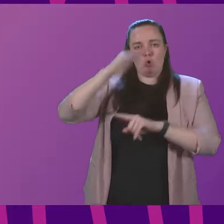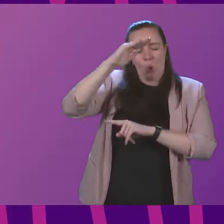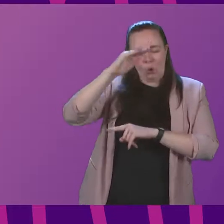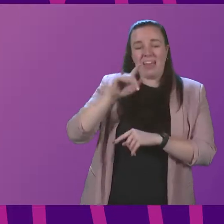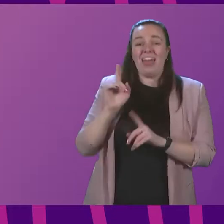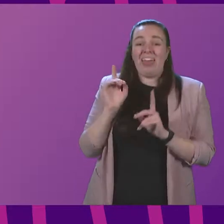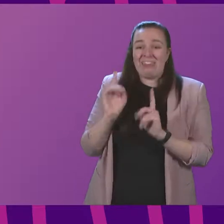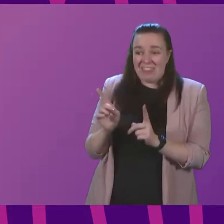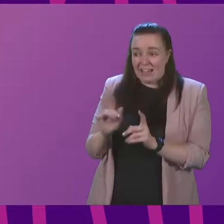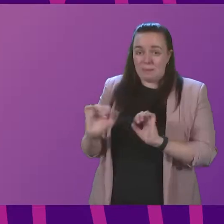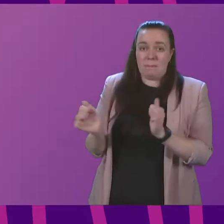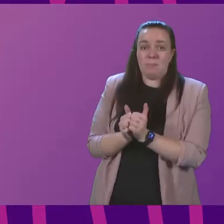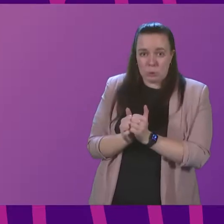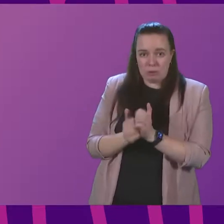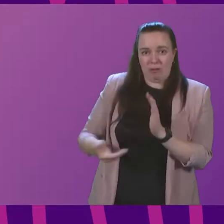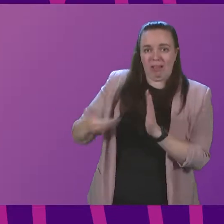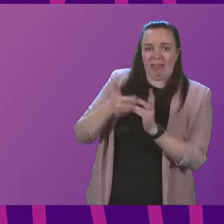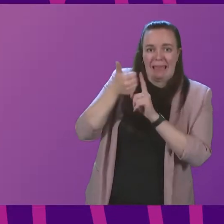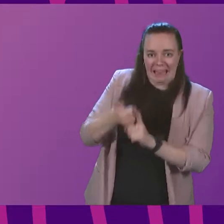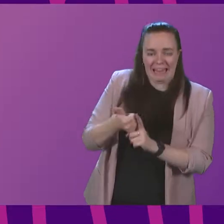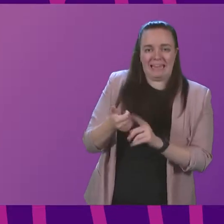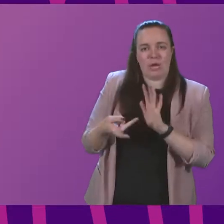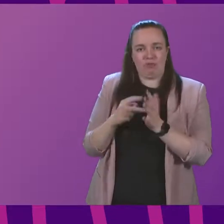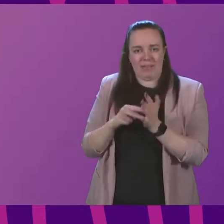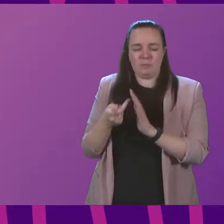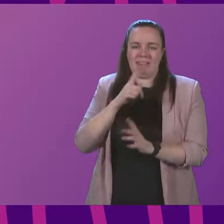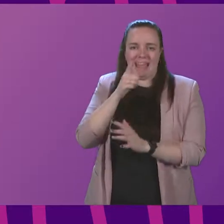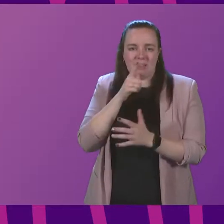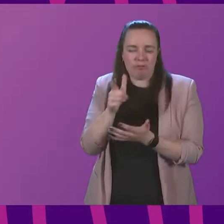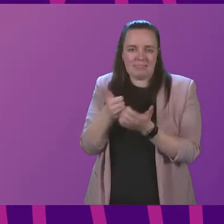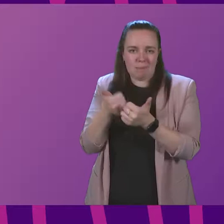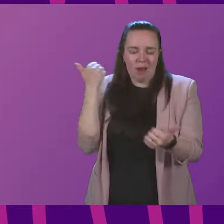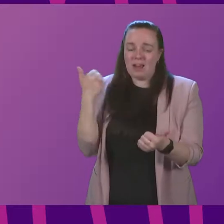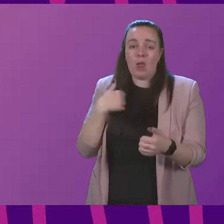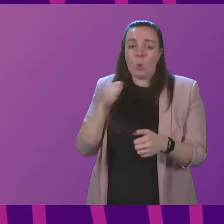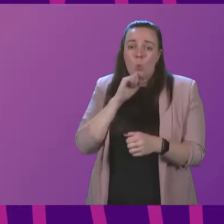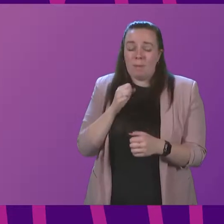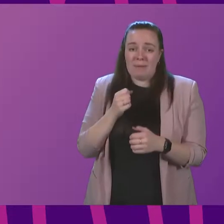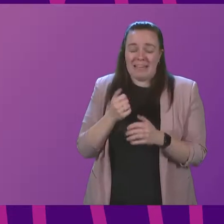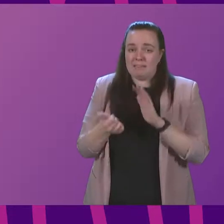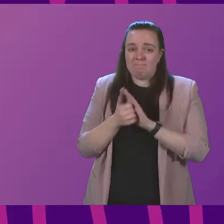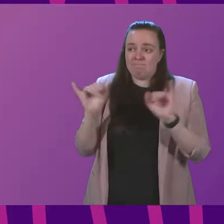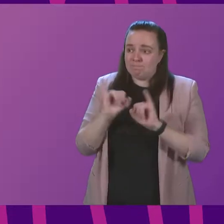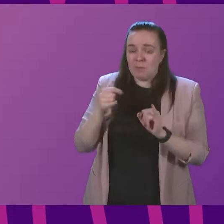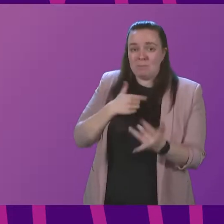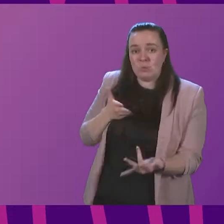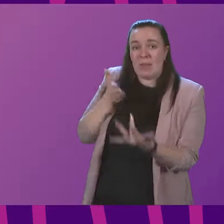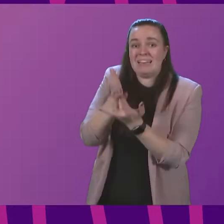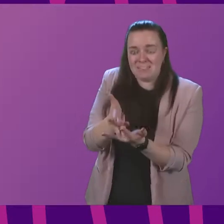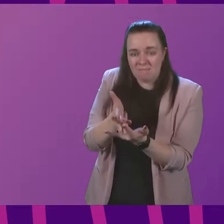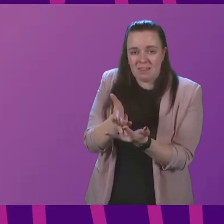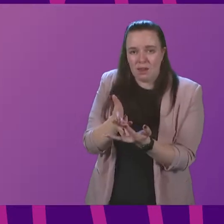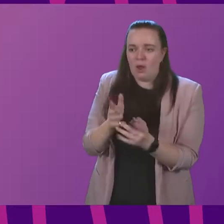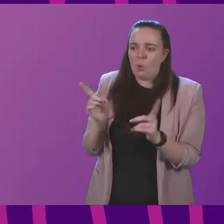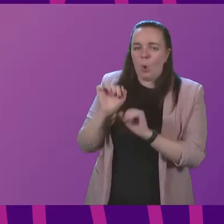aid arrangements that operate within the electricity market and I think it would be folly for me to intervene and interfere in